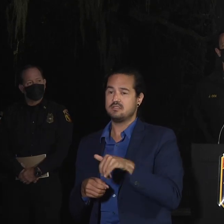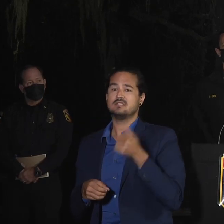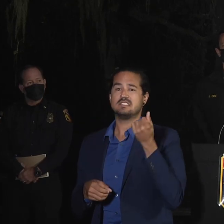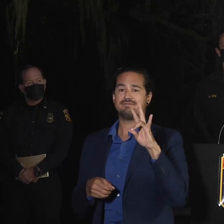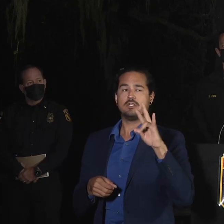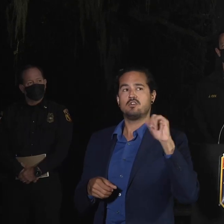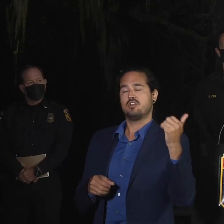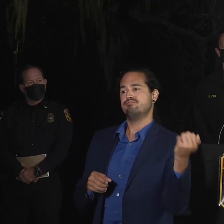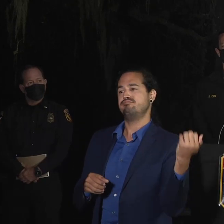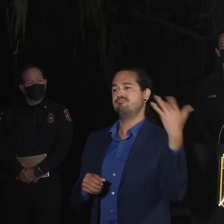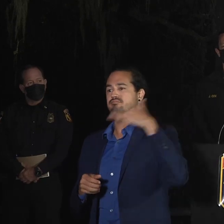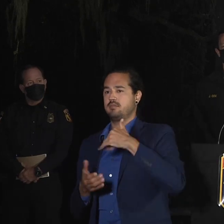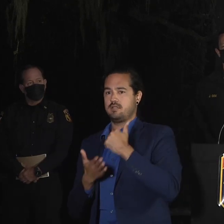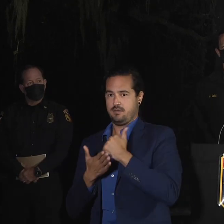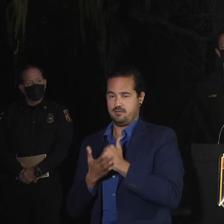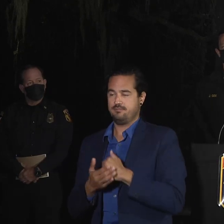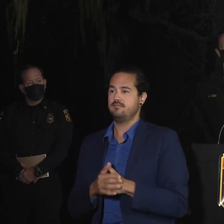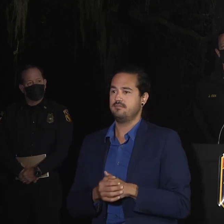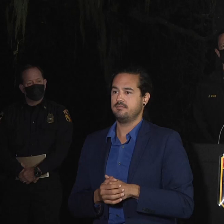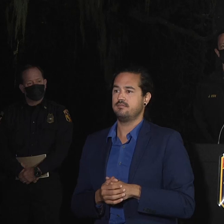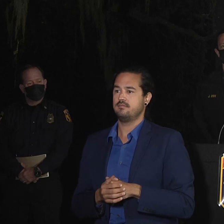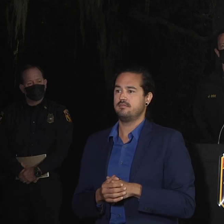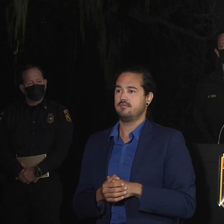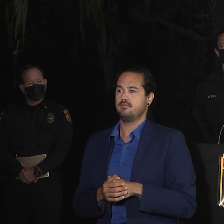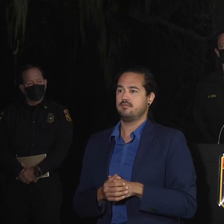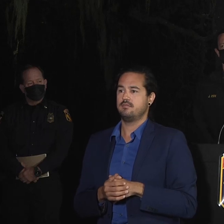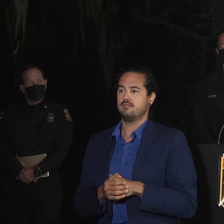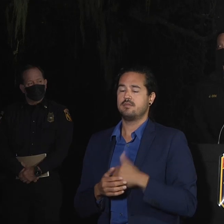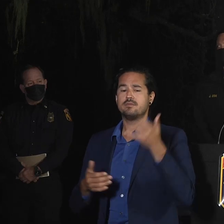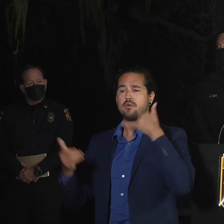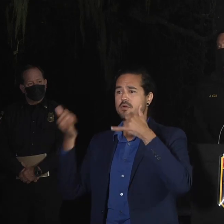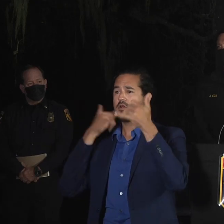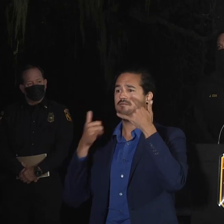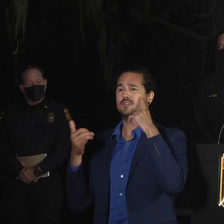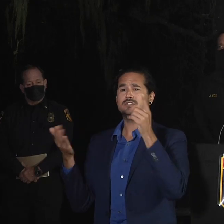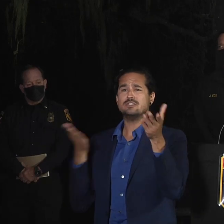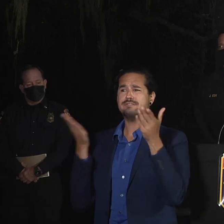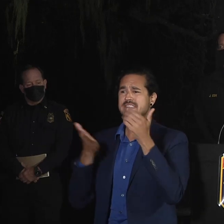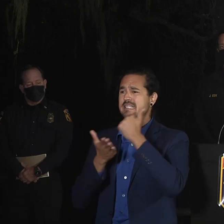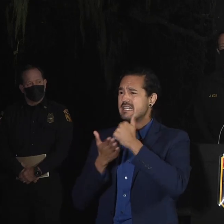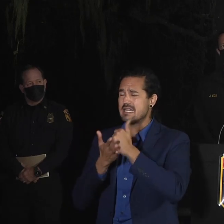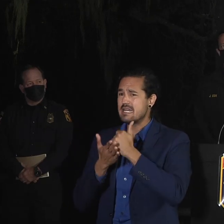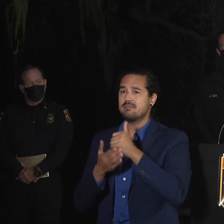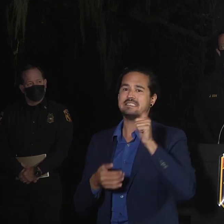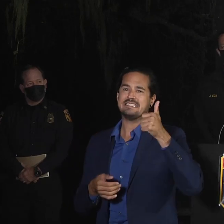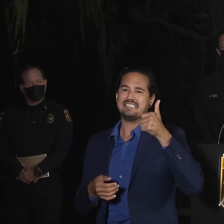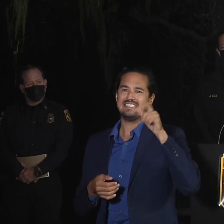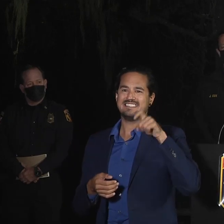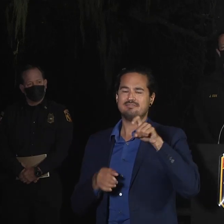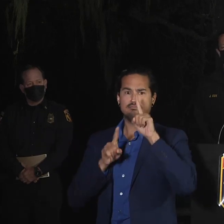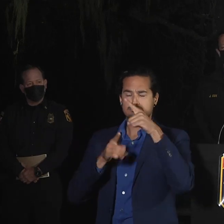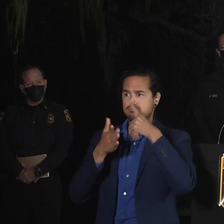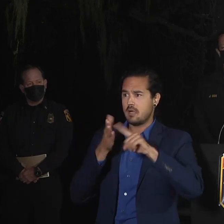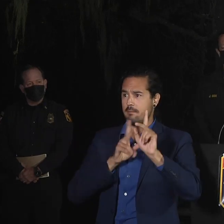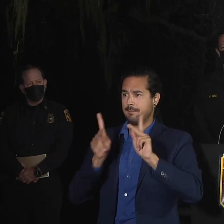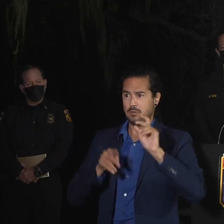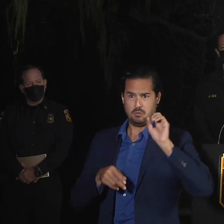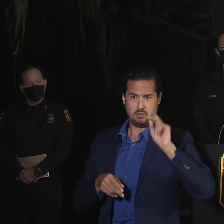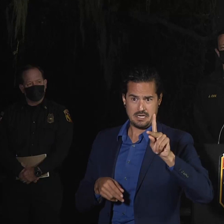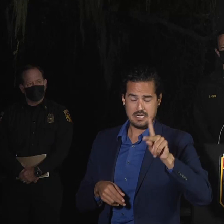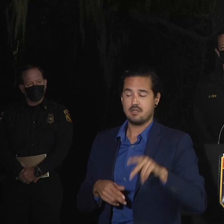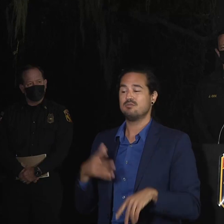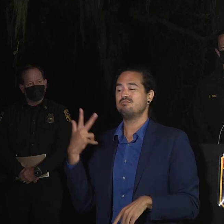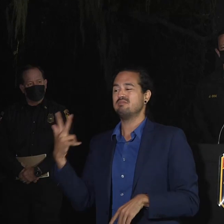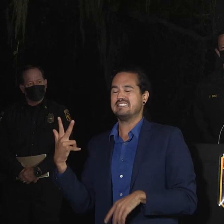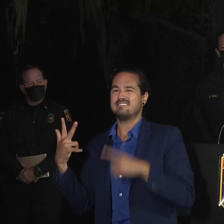calls for service, we responded to 10 welfare checks last night and three suspicious people. On a positive note, and really thanks for the public's help on